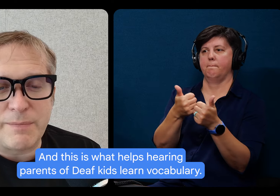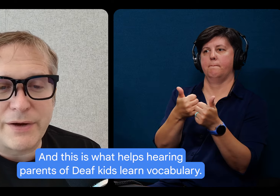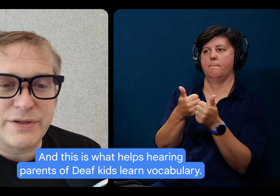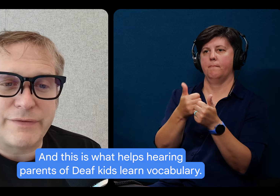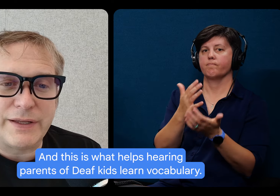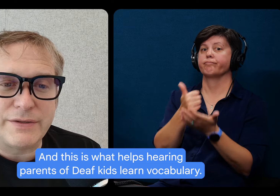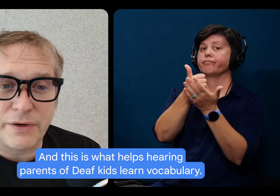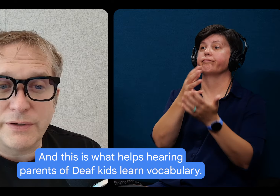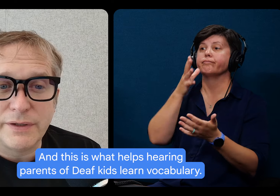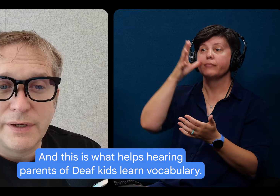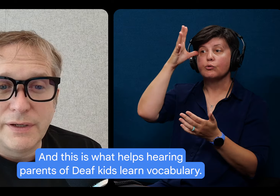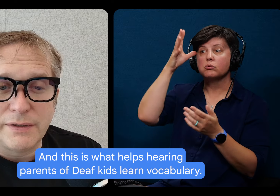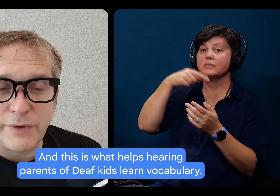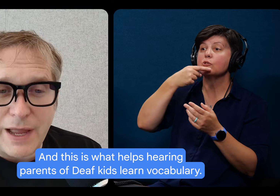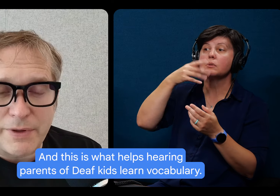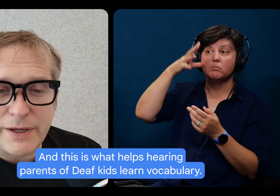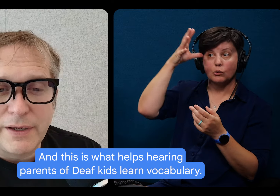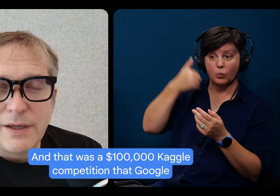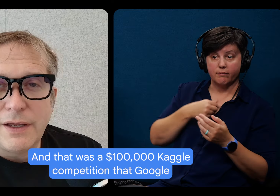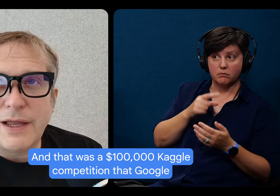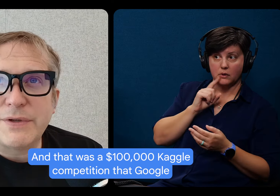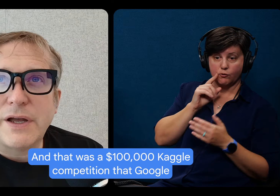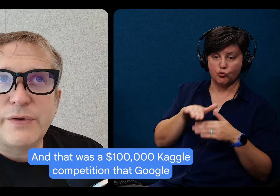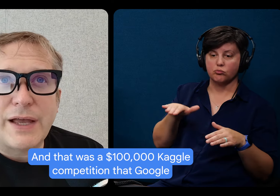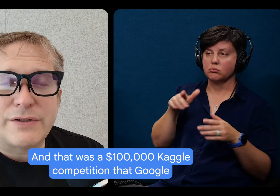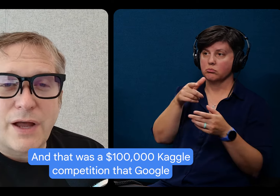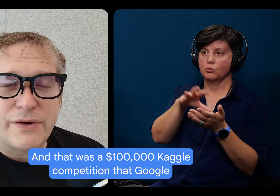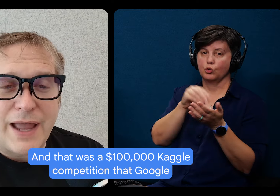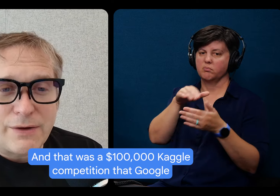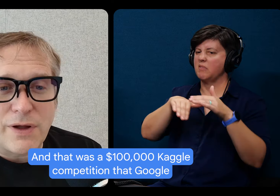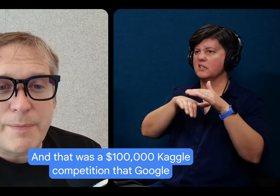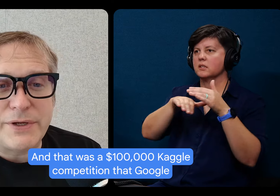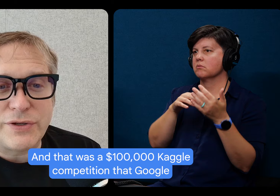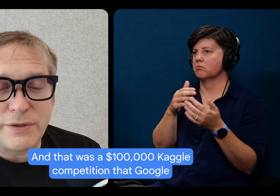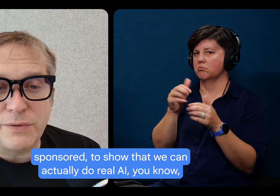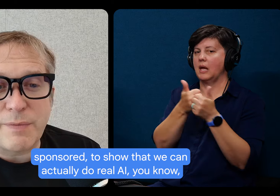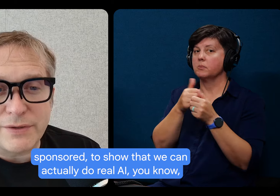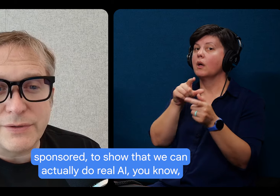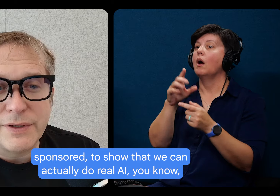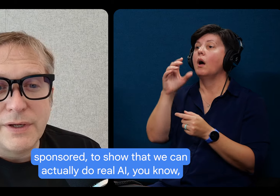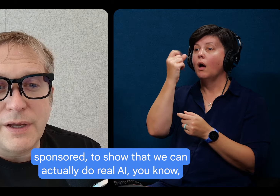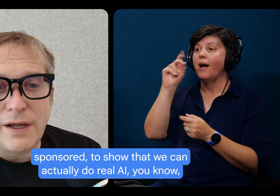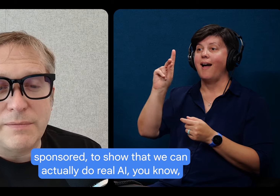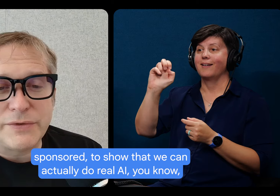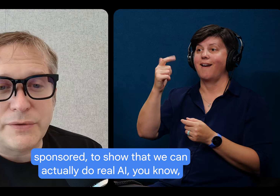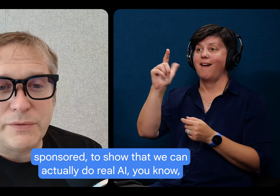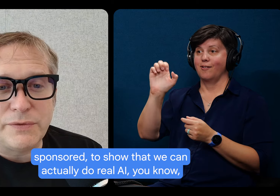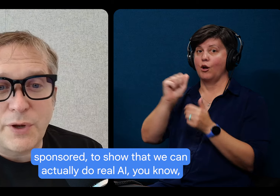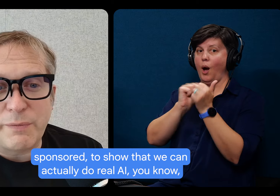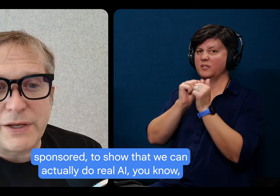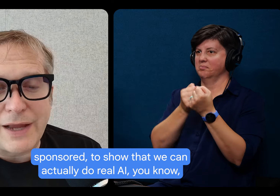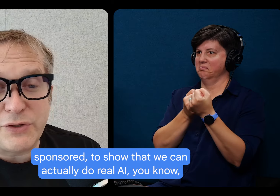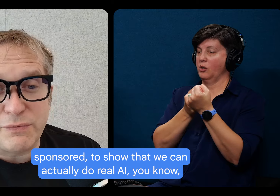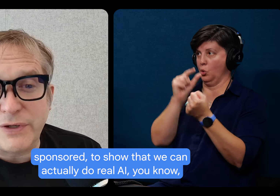hearing parents of deaf kids learn vocabulary. And that was a hundred thousand dollar Kaggle competition that Google sponsored, um, to